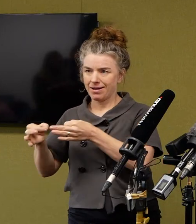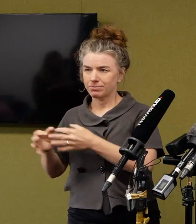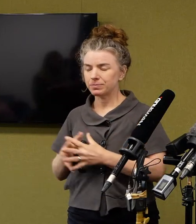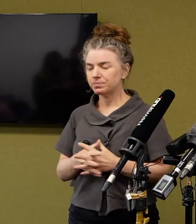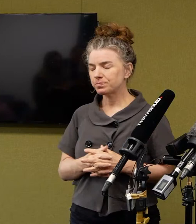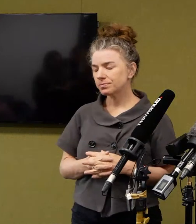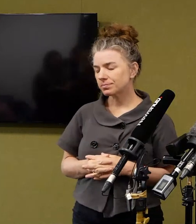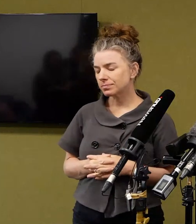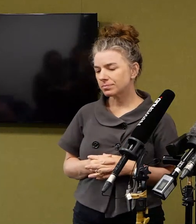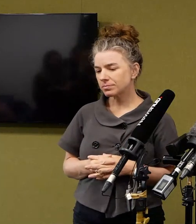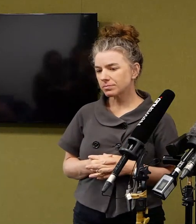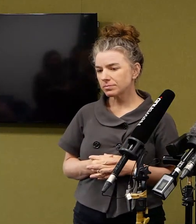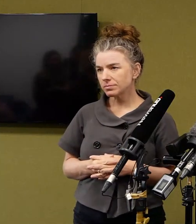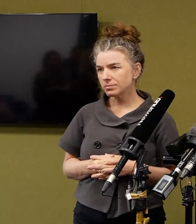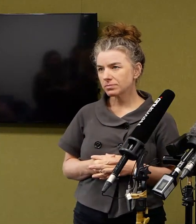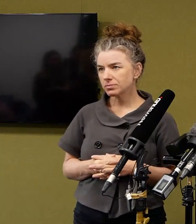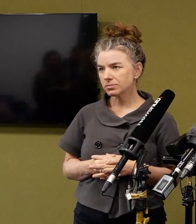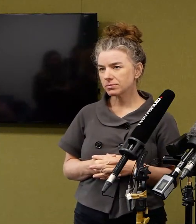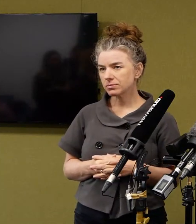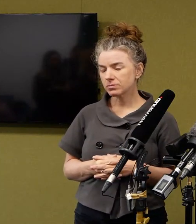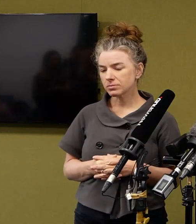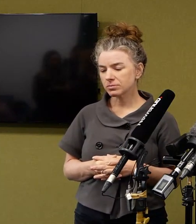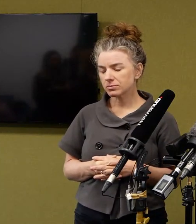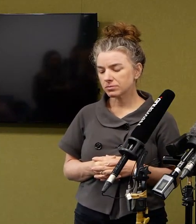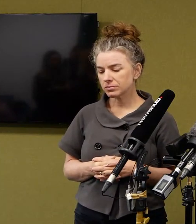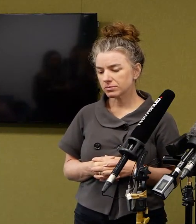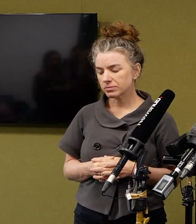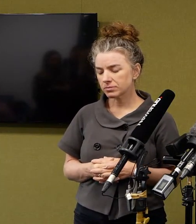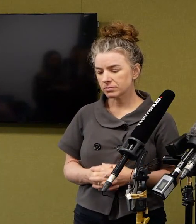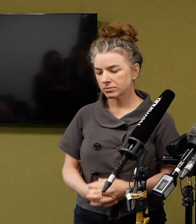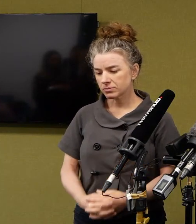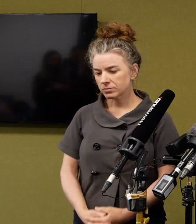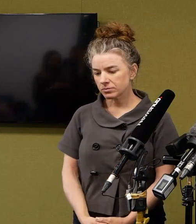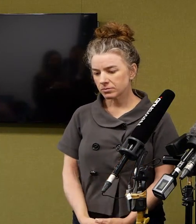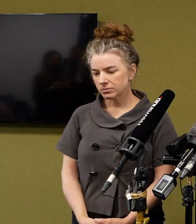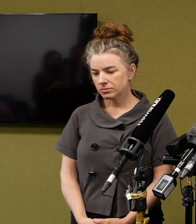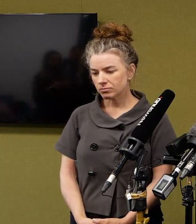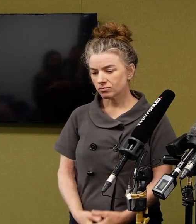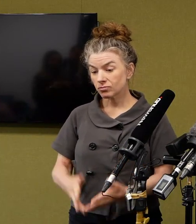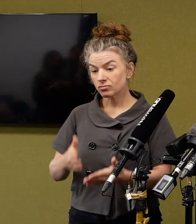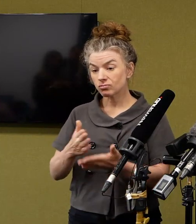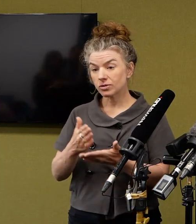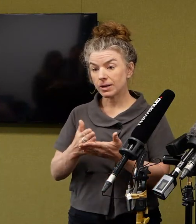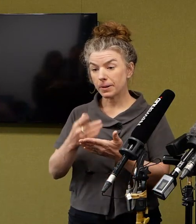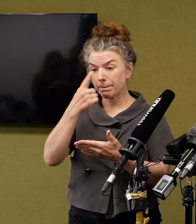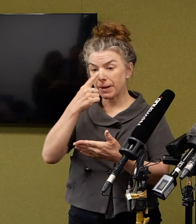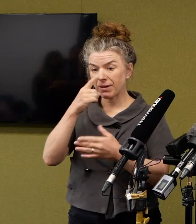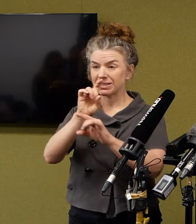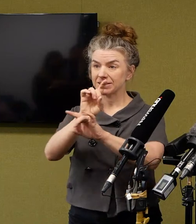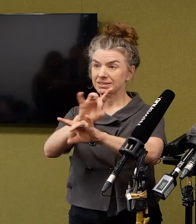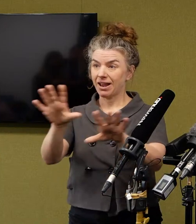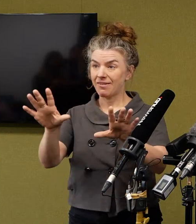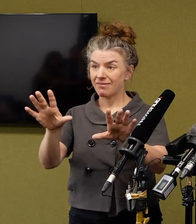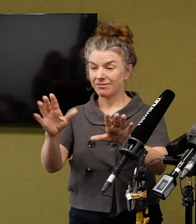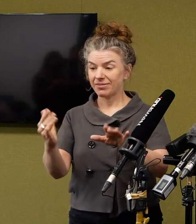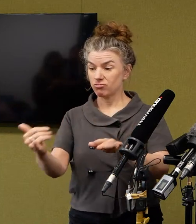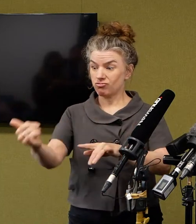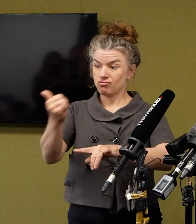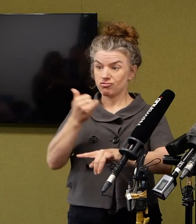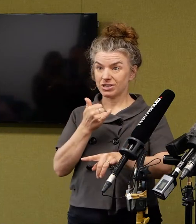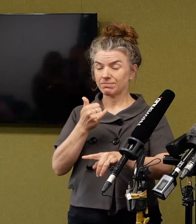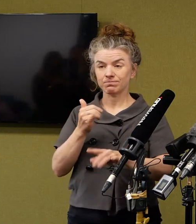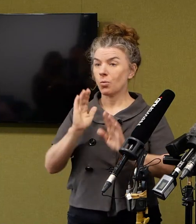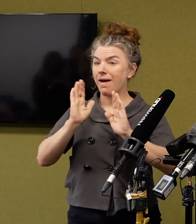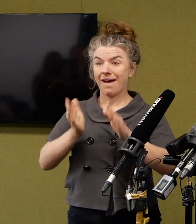Now, I do want to emphasise that whilst this is up to people to register, this is a really important